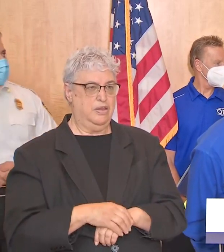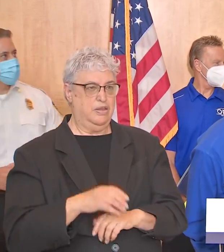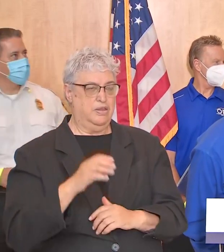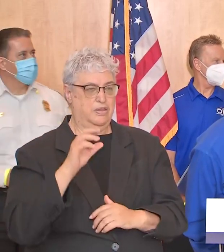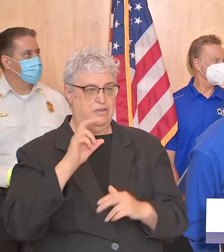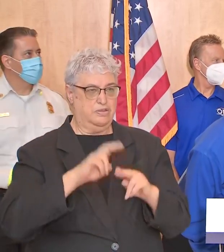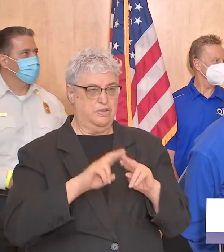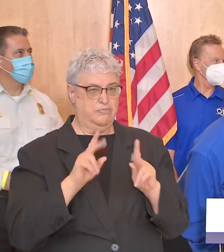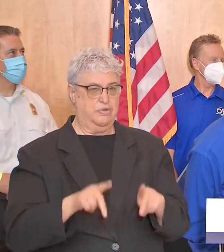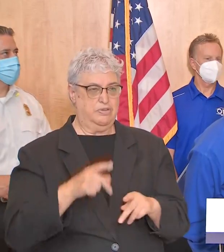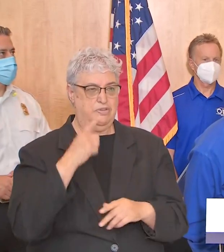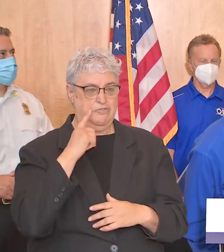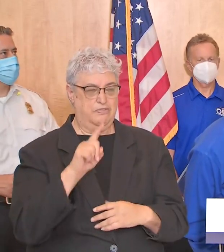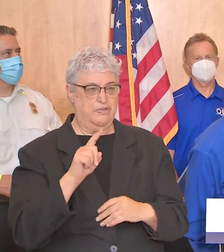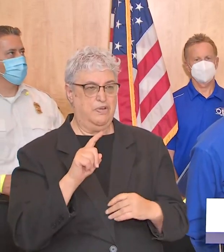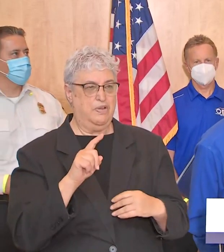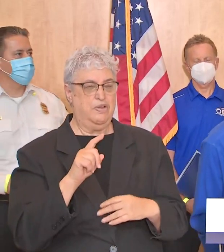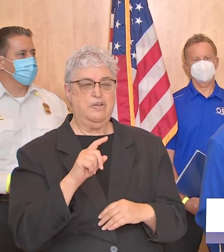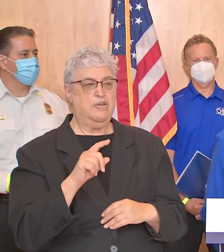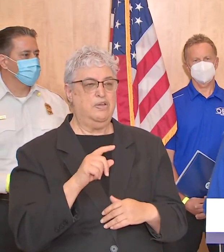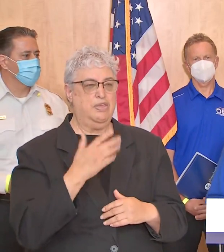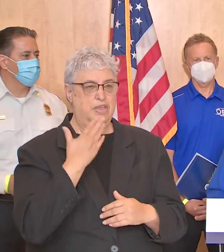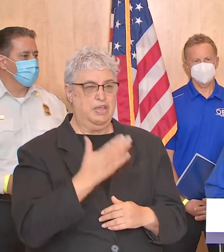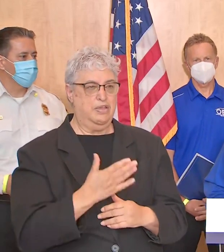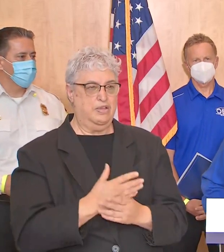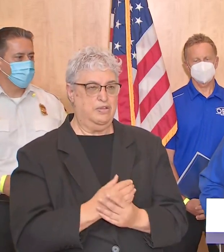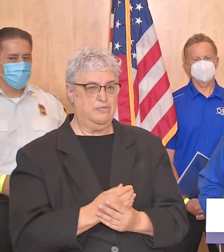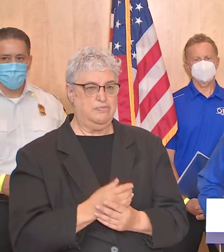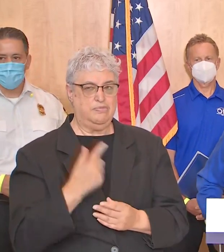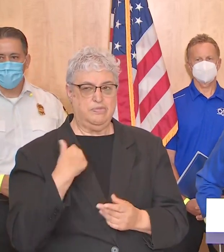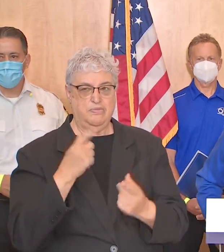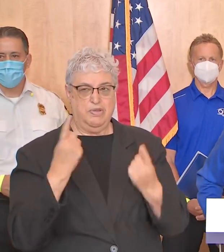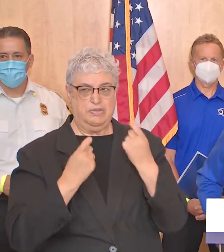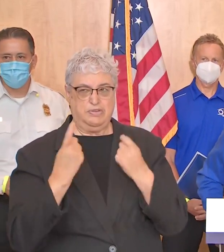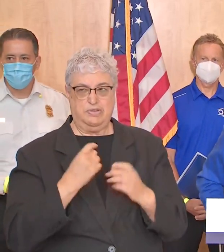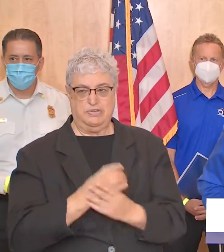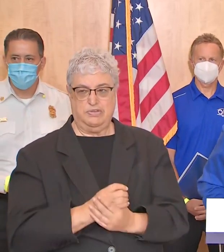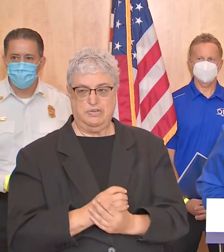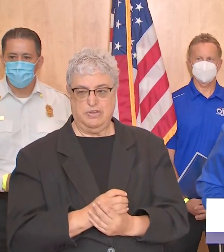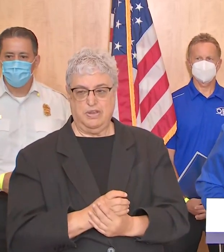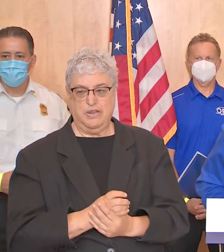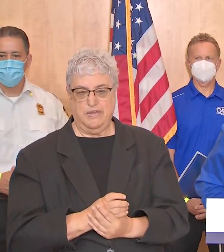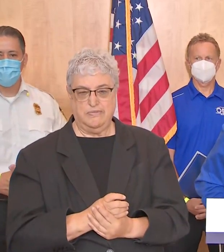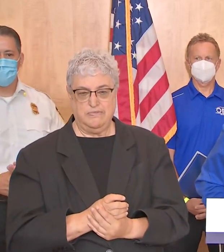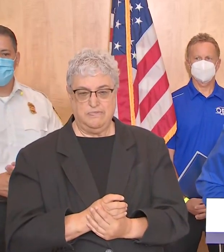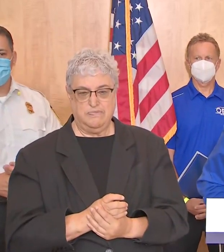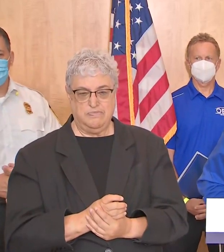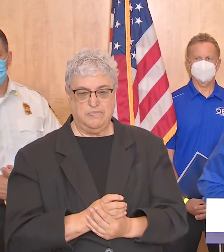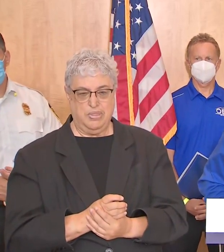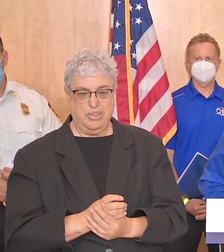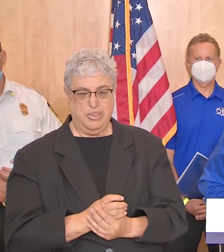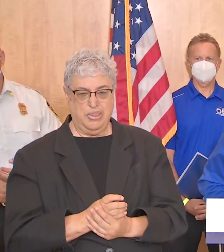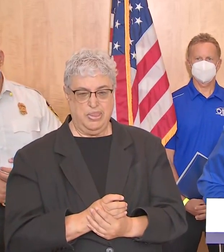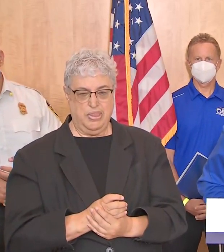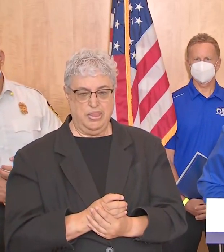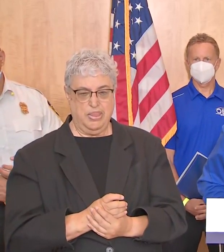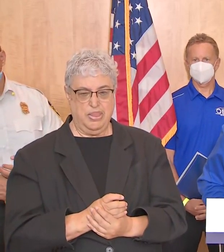chairperson of public safety and homeland security so thank you we'll take whatever questions you have questions um